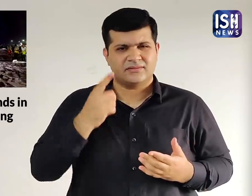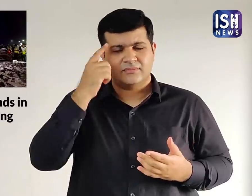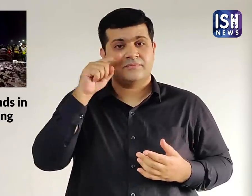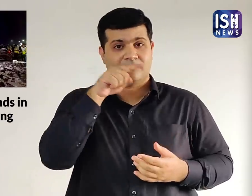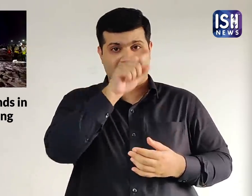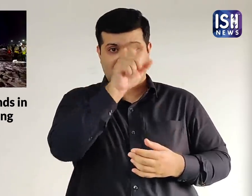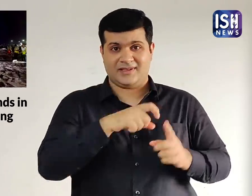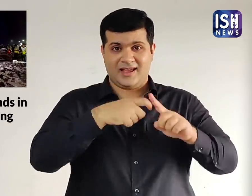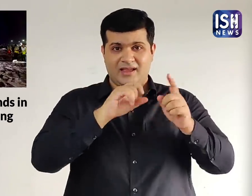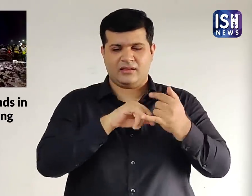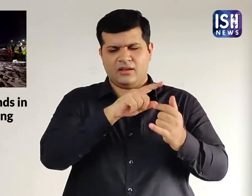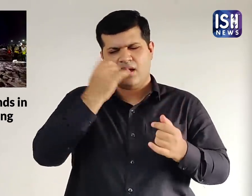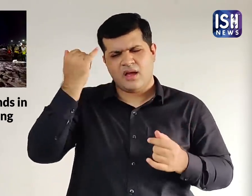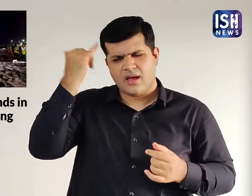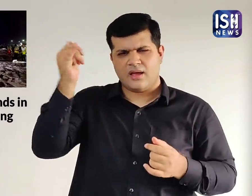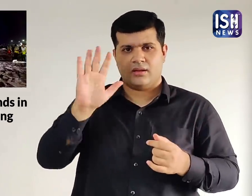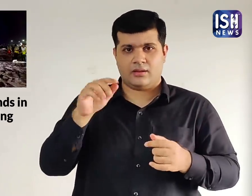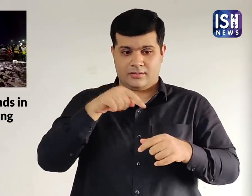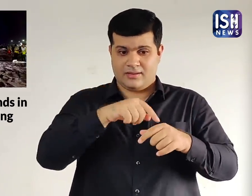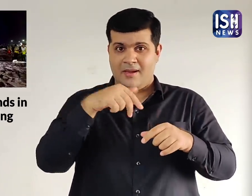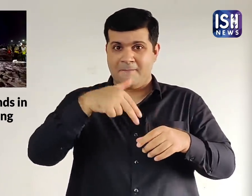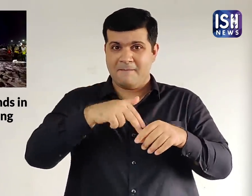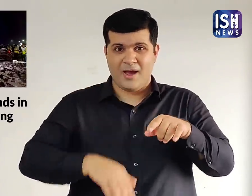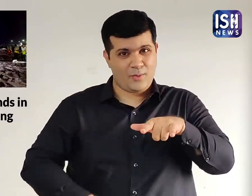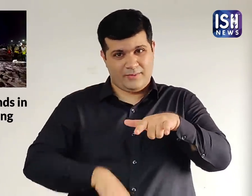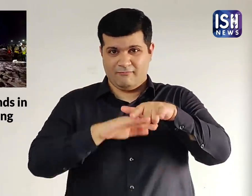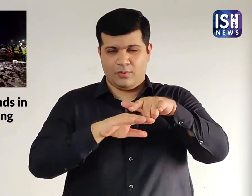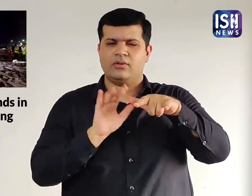He then decided to burn the fuel by circling the airspace.